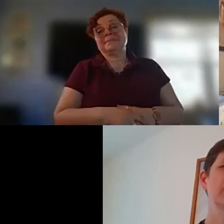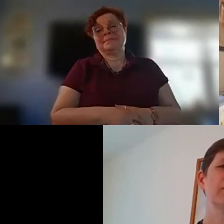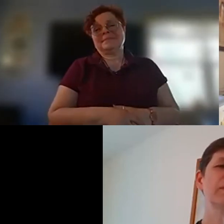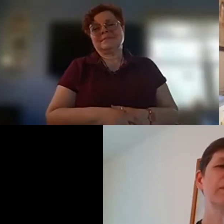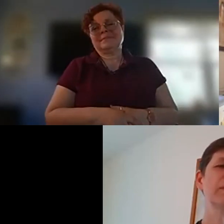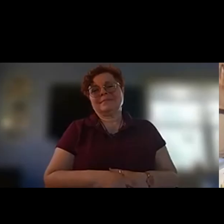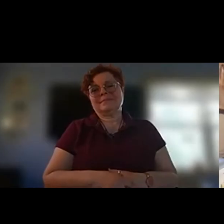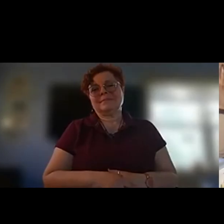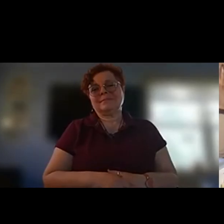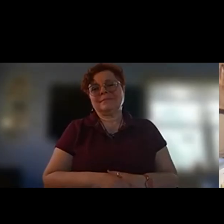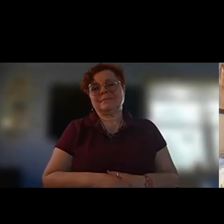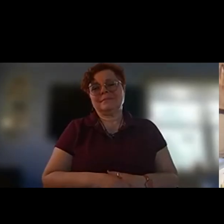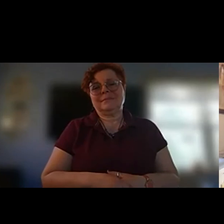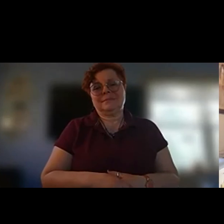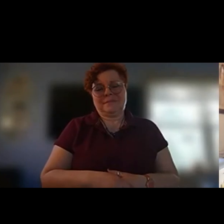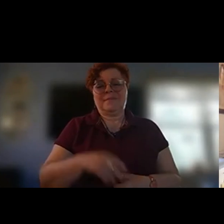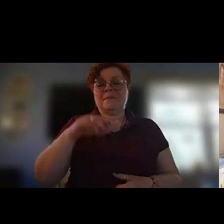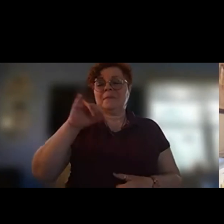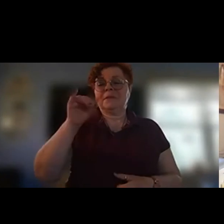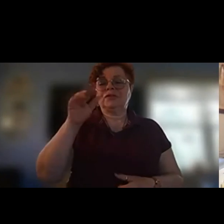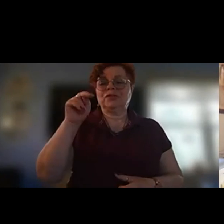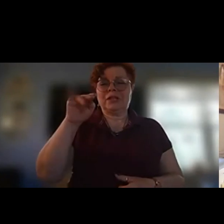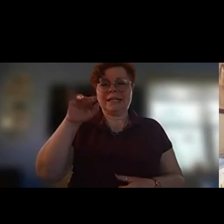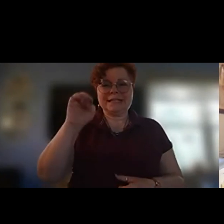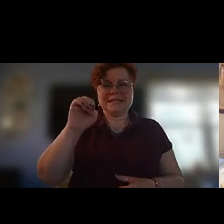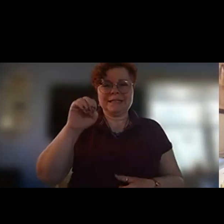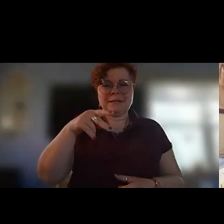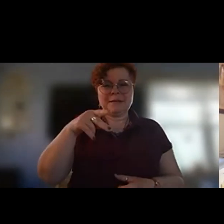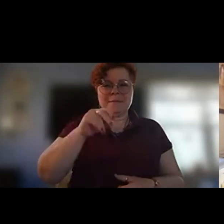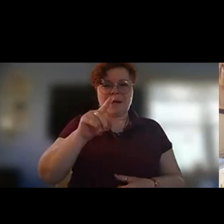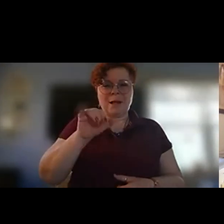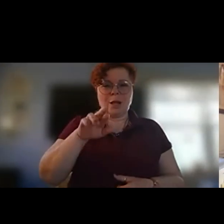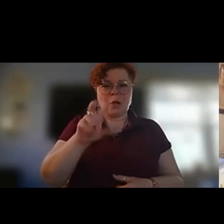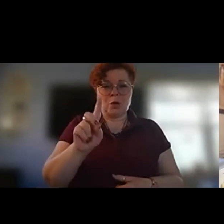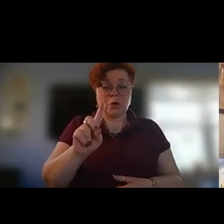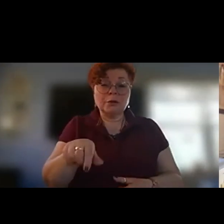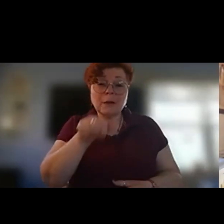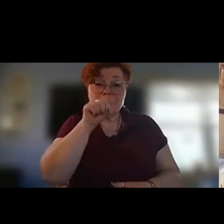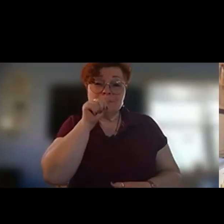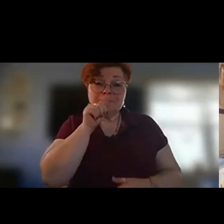is jenny pollard okay bear with me a moment while i find jenny